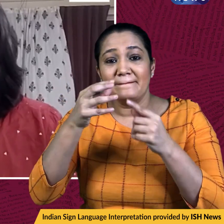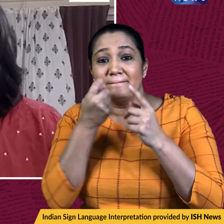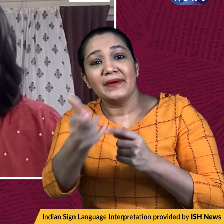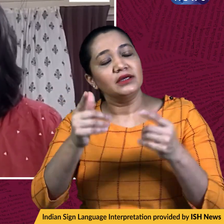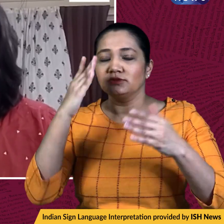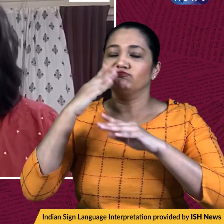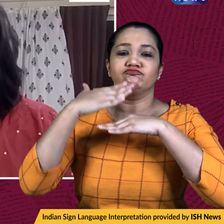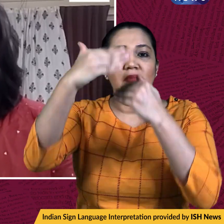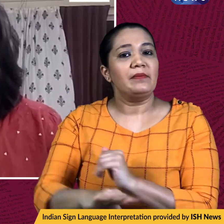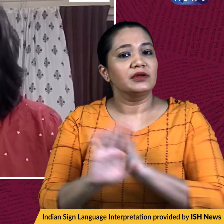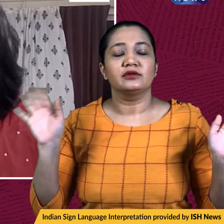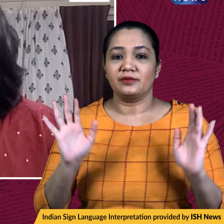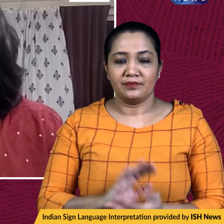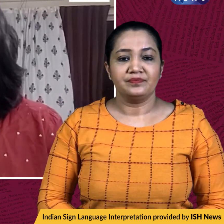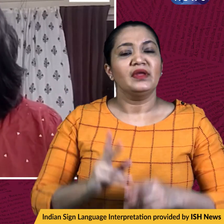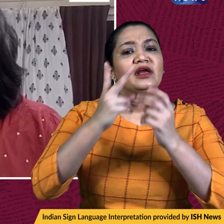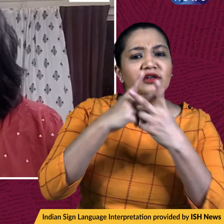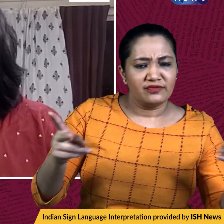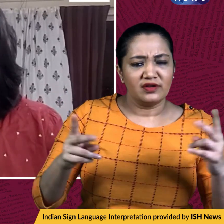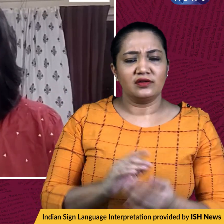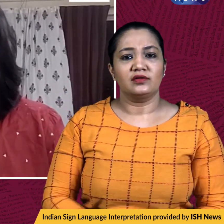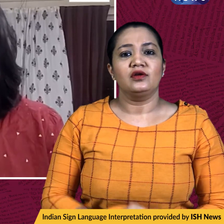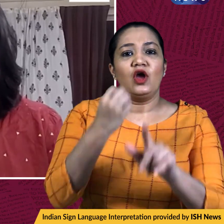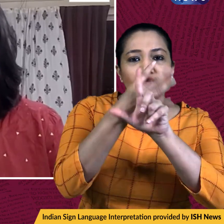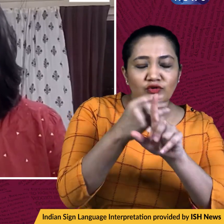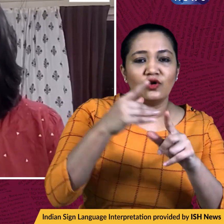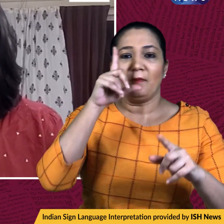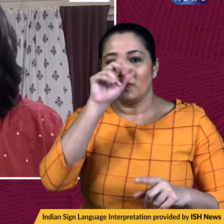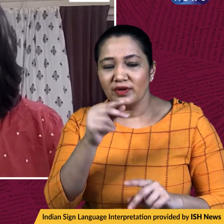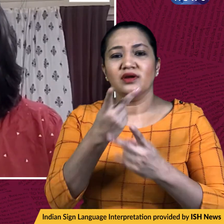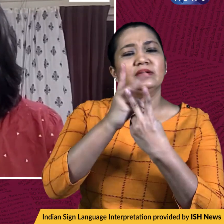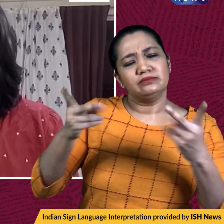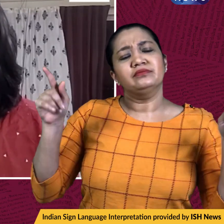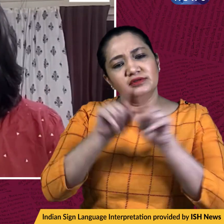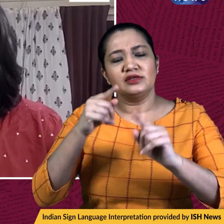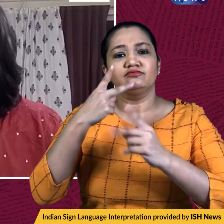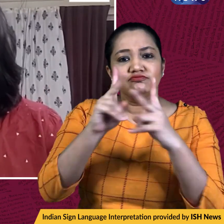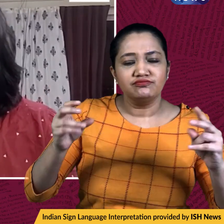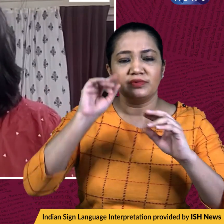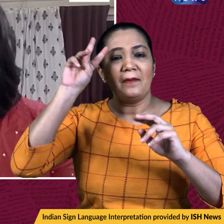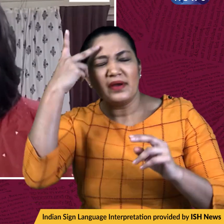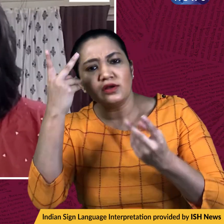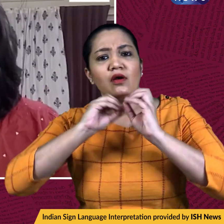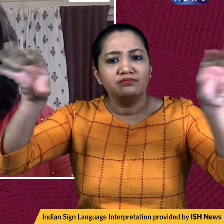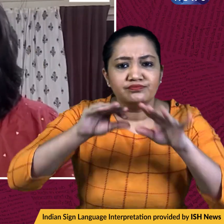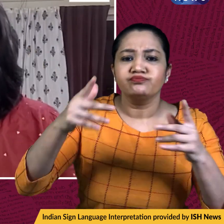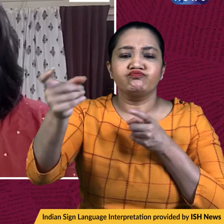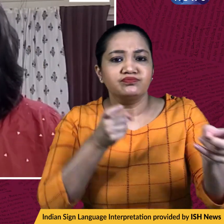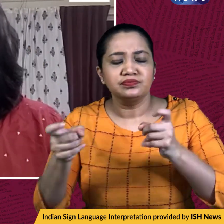Several other tech giants also, like YouTube and Twitter, have also taken steps to curb the spread of misinformation by